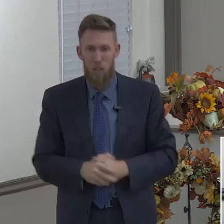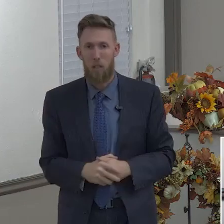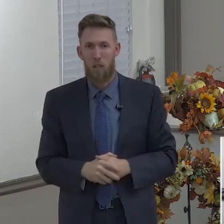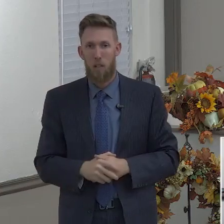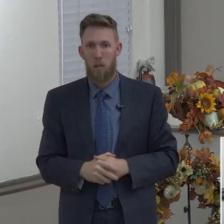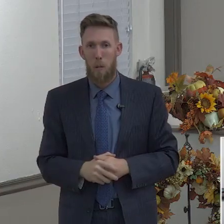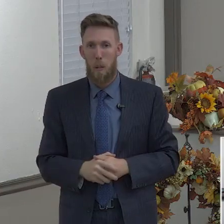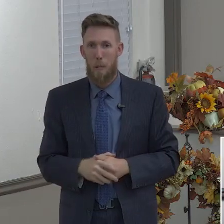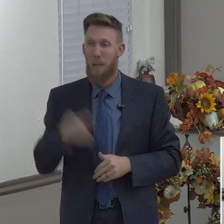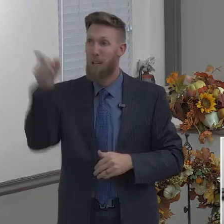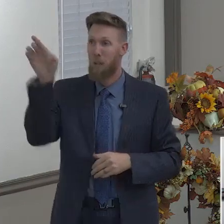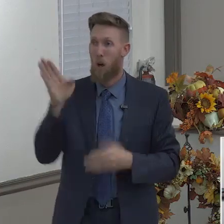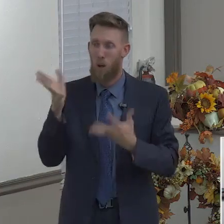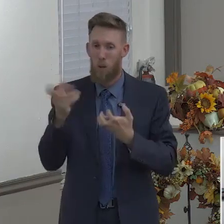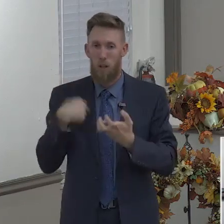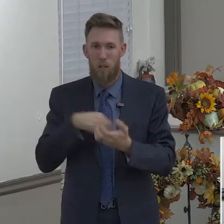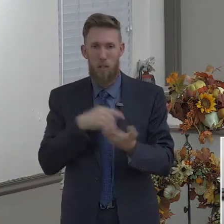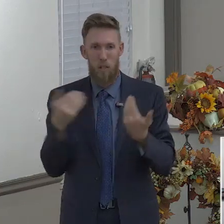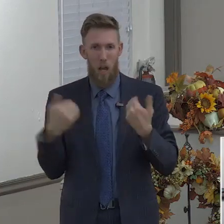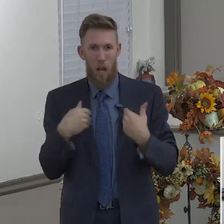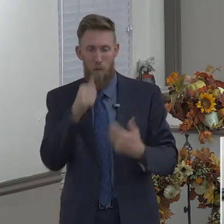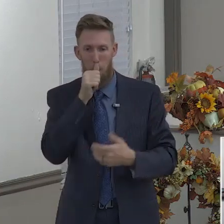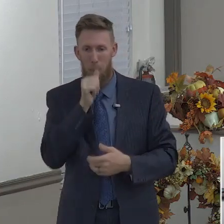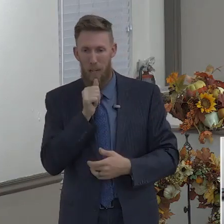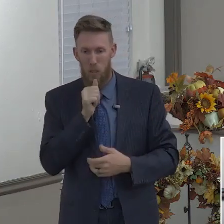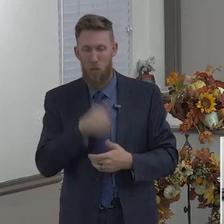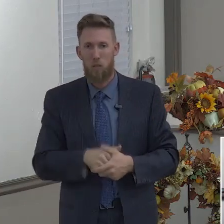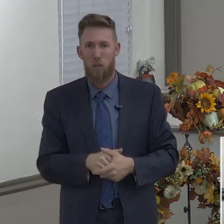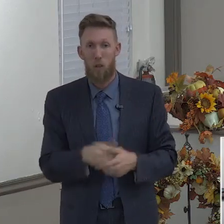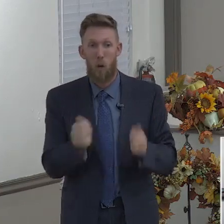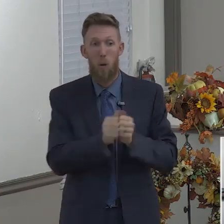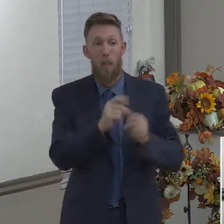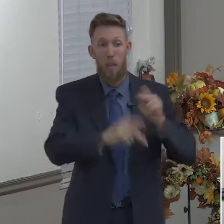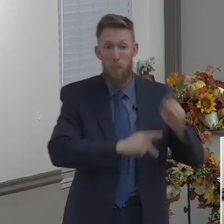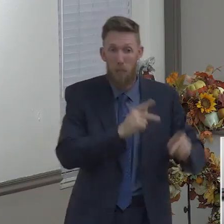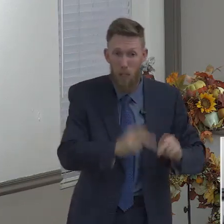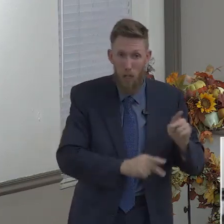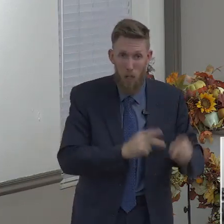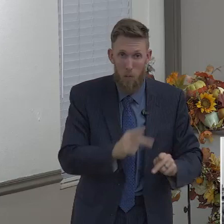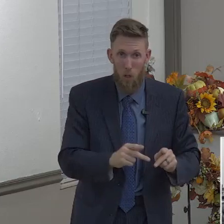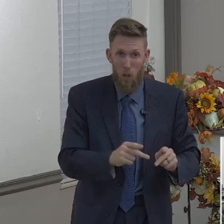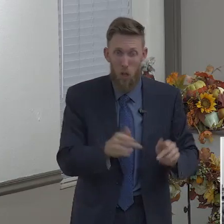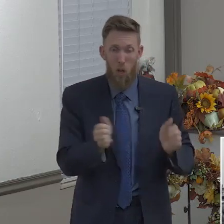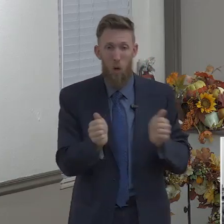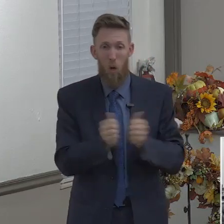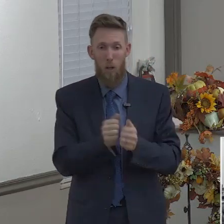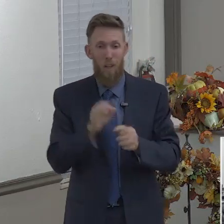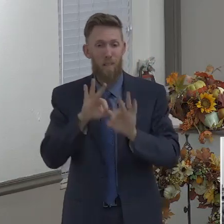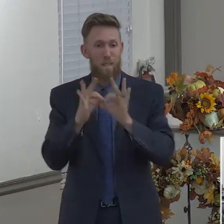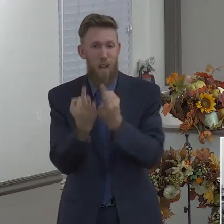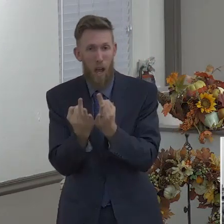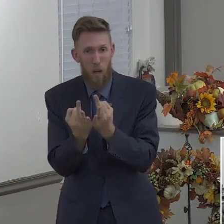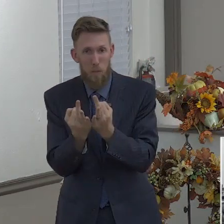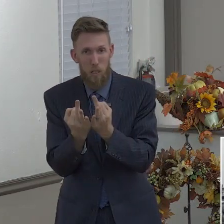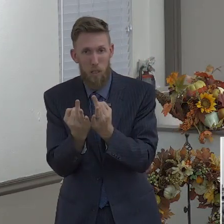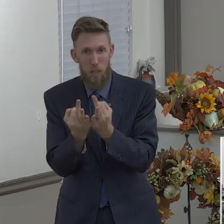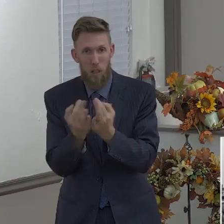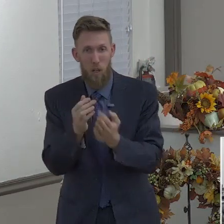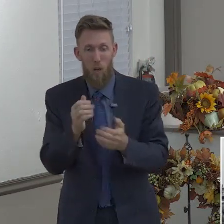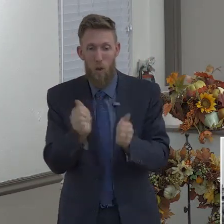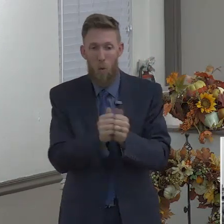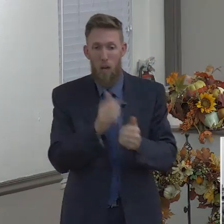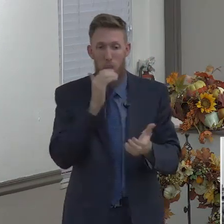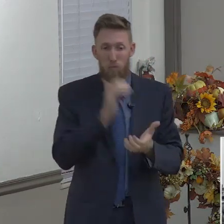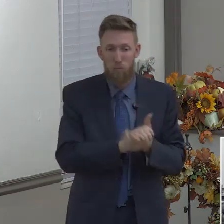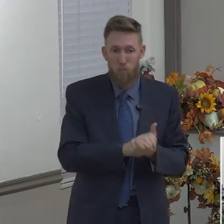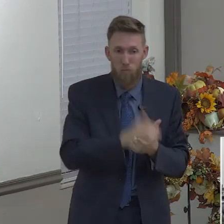He wants us to be patient with people, patience with our loved ones, patience with our spouse, patient with those around